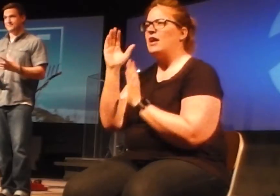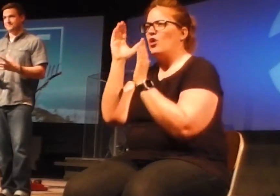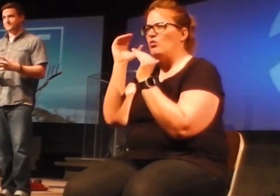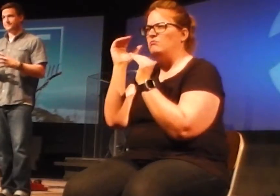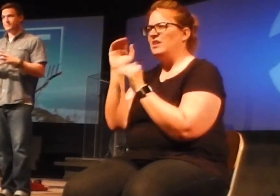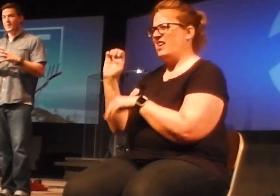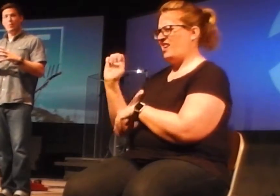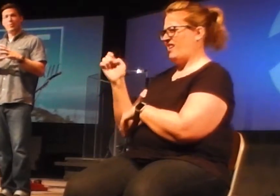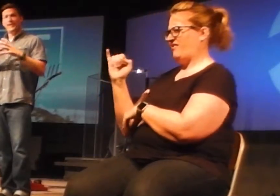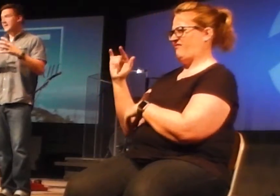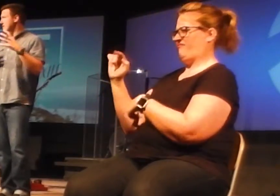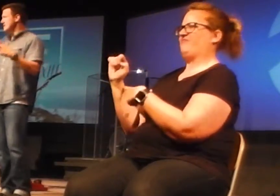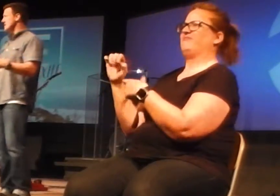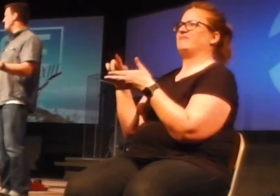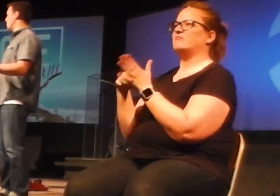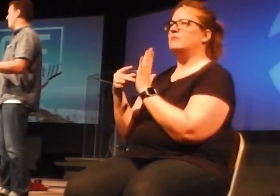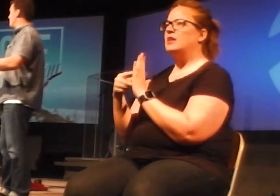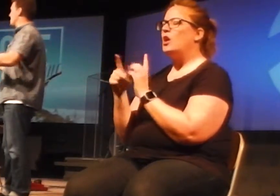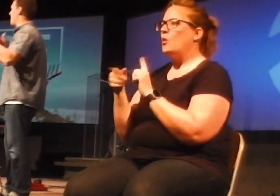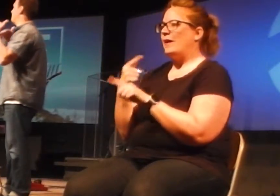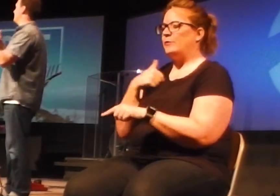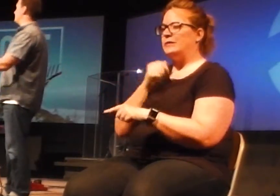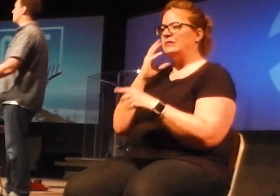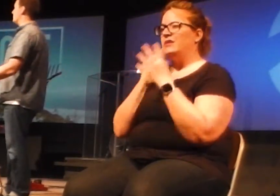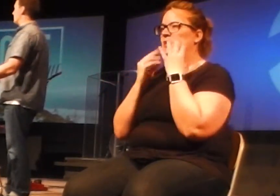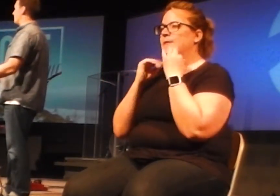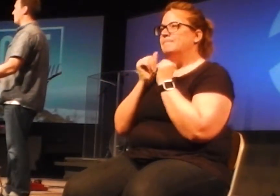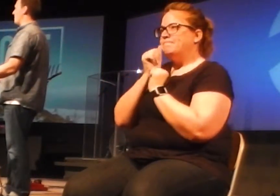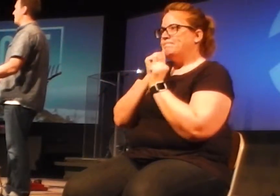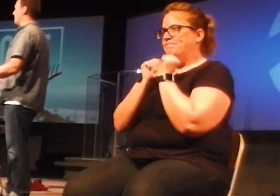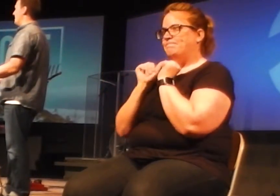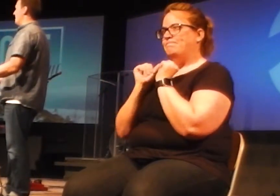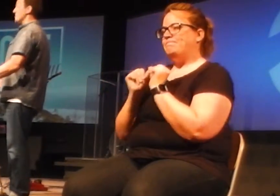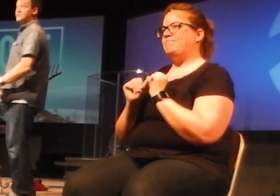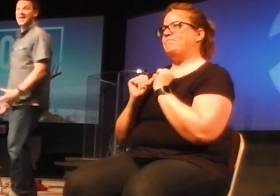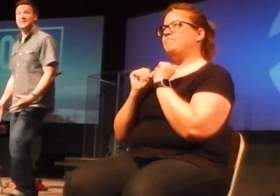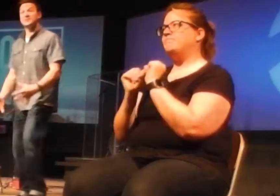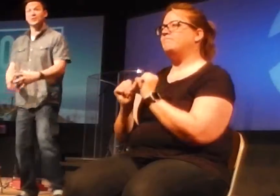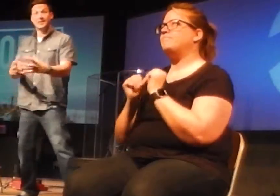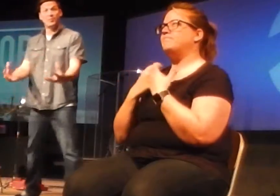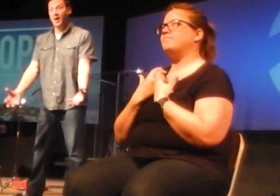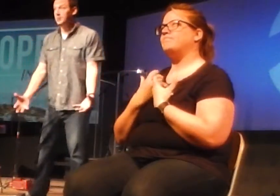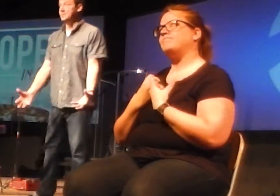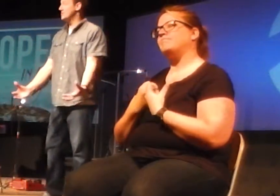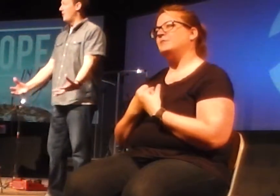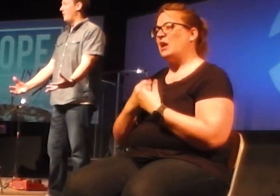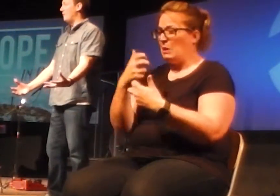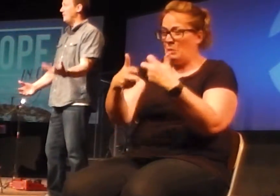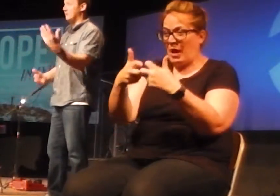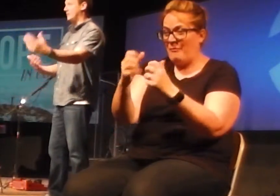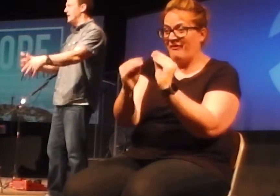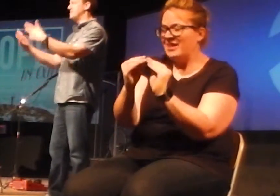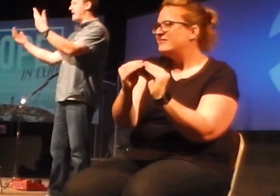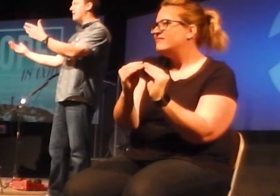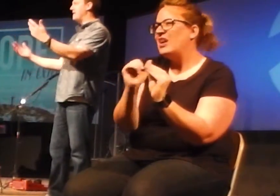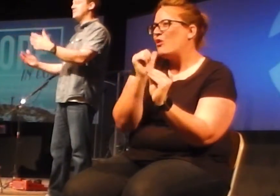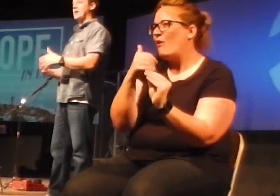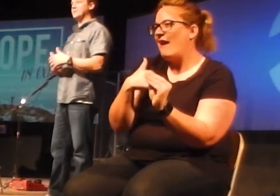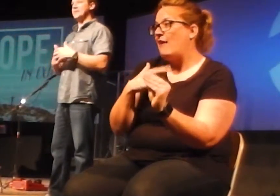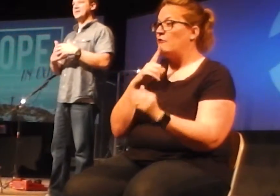where we're in a season where we just have to endure through it. So there's not necessarily a problem to solve that would get us out of exile. There's not